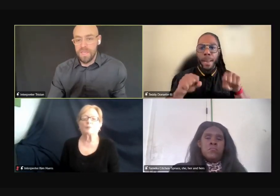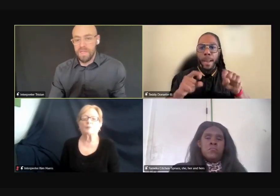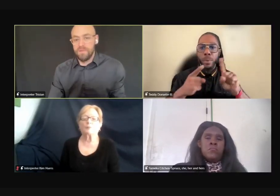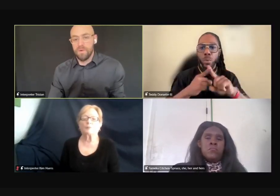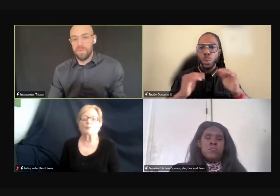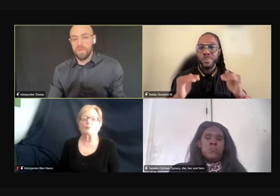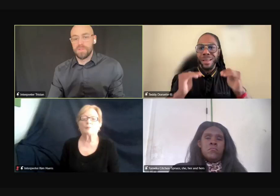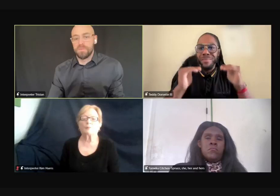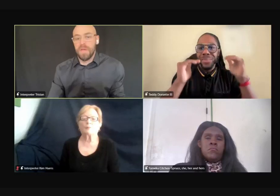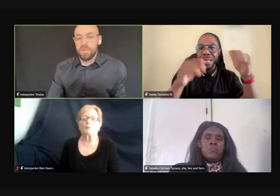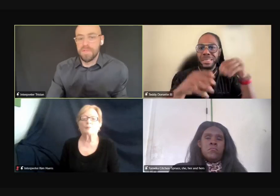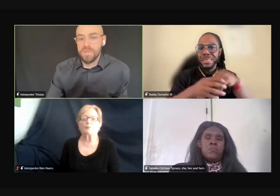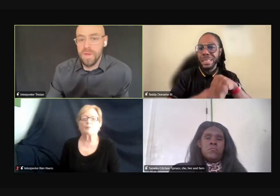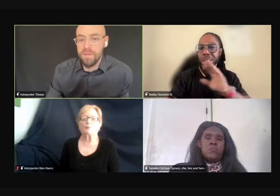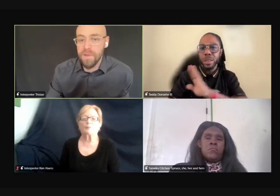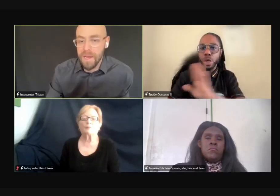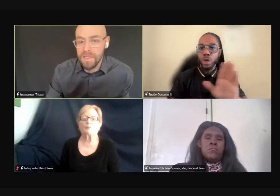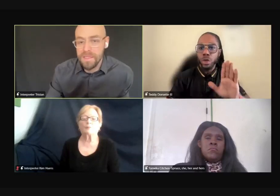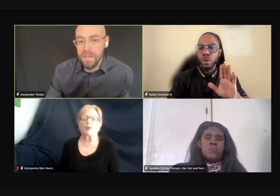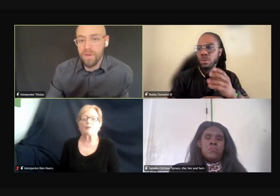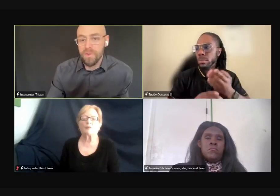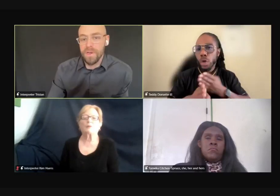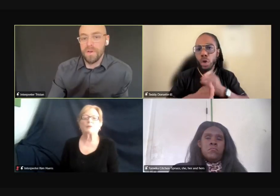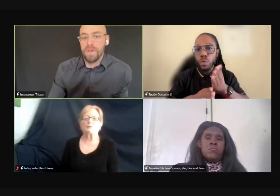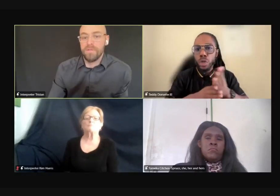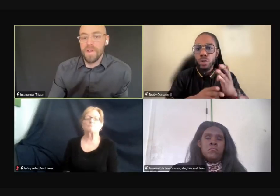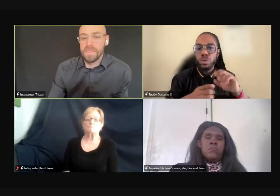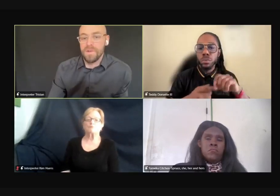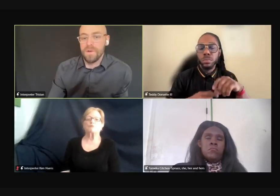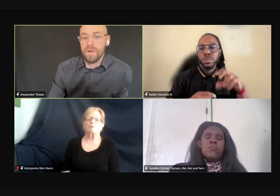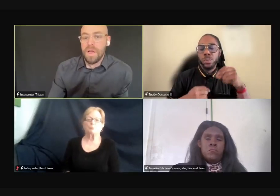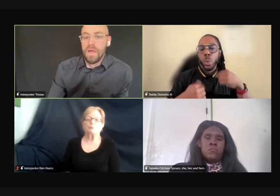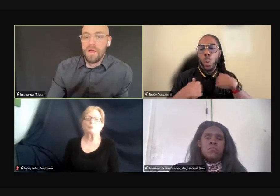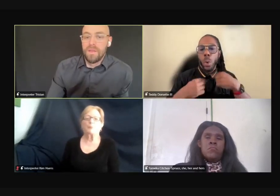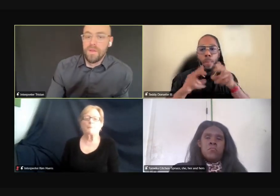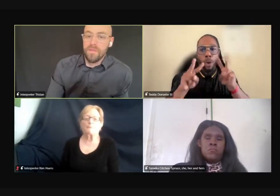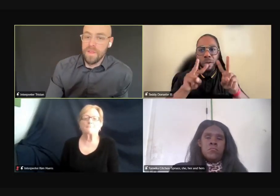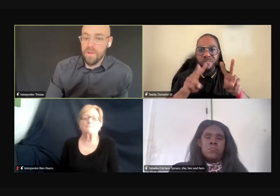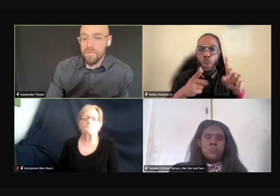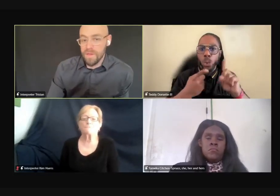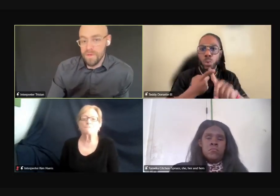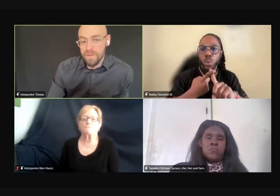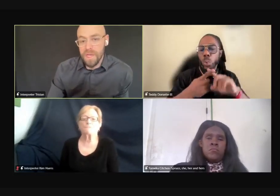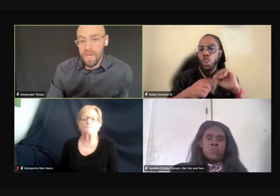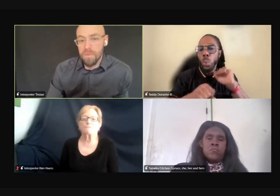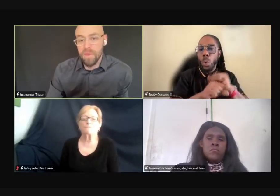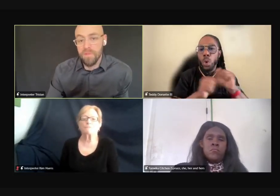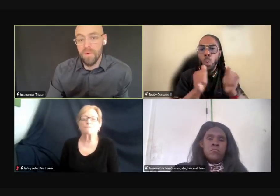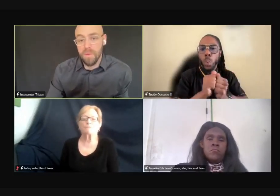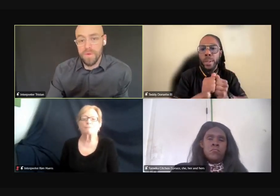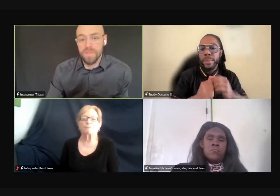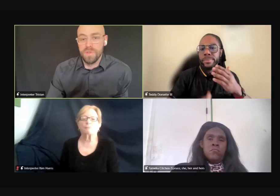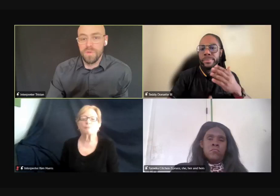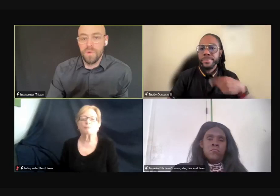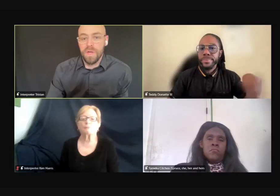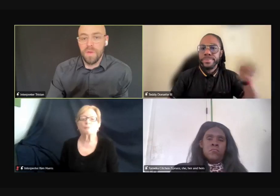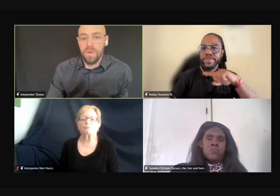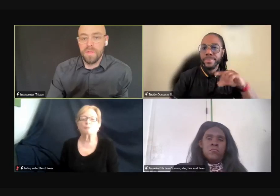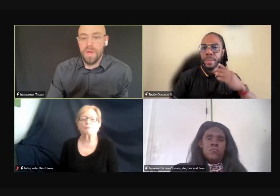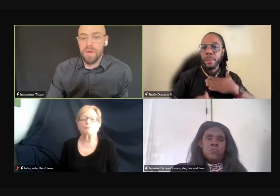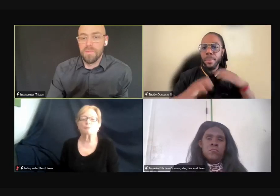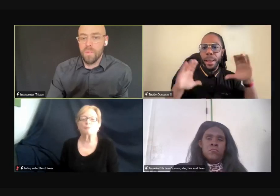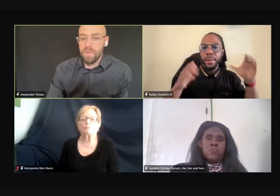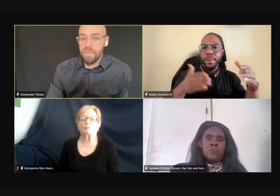in the city for people to be able to advance in their career and advance their, their, in their field. And I'm looking forward to